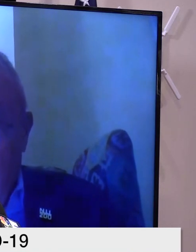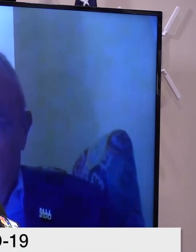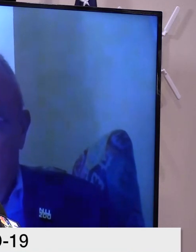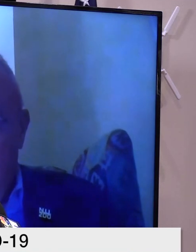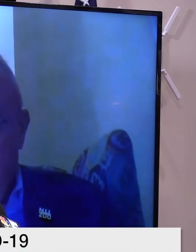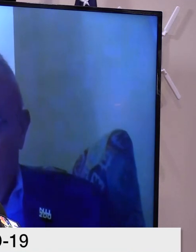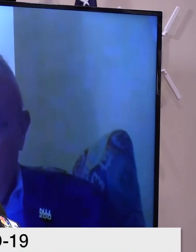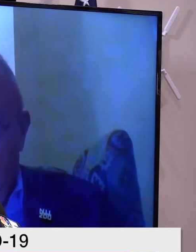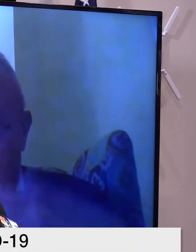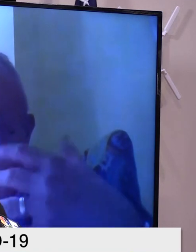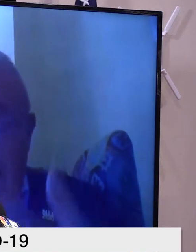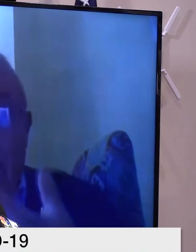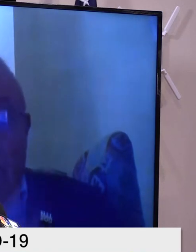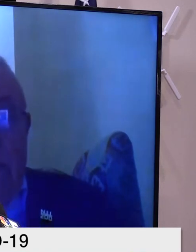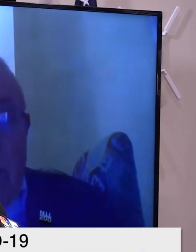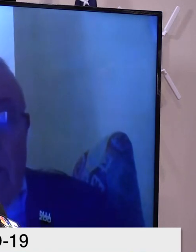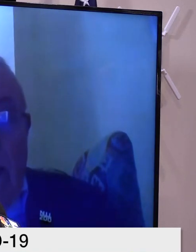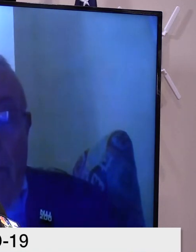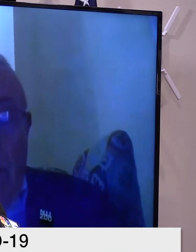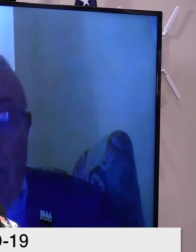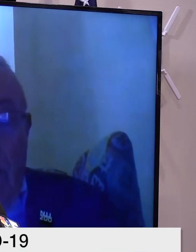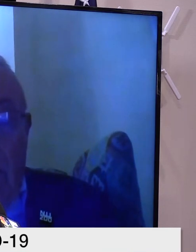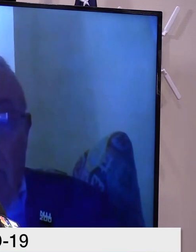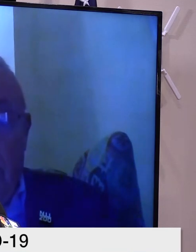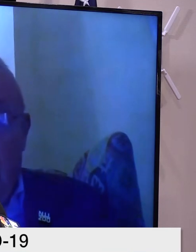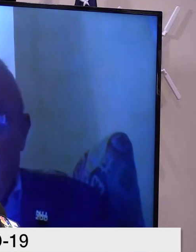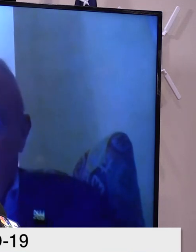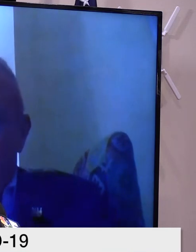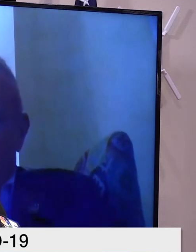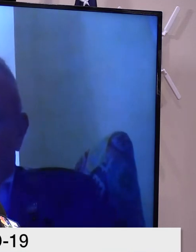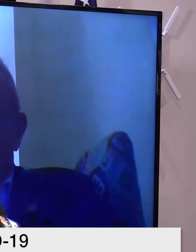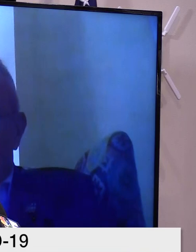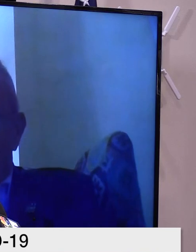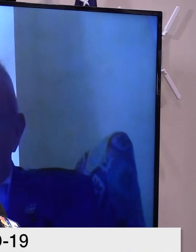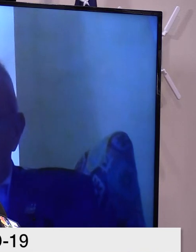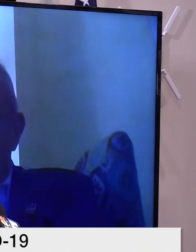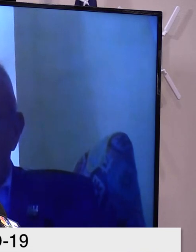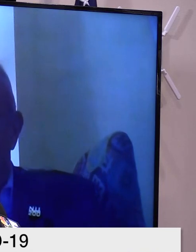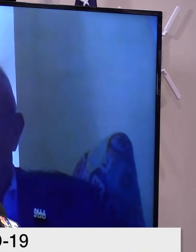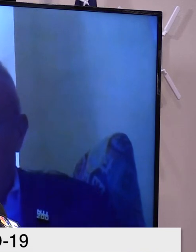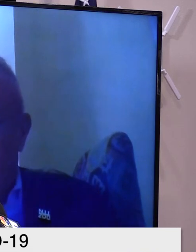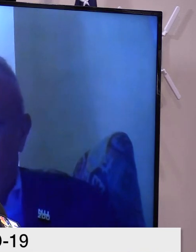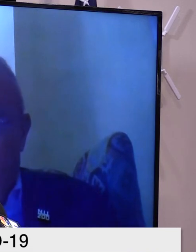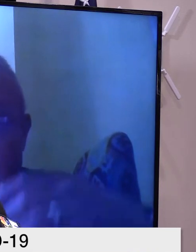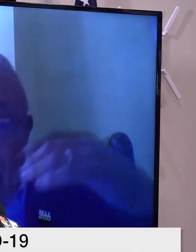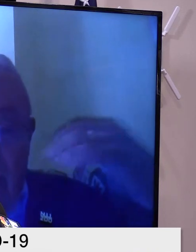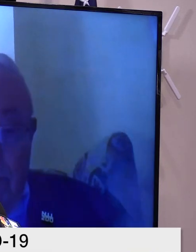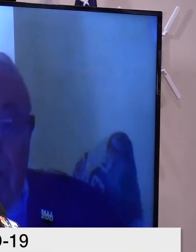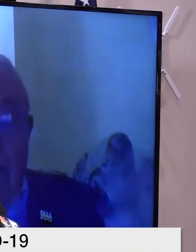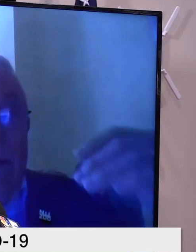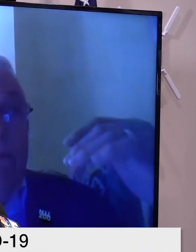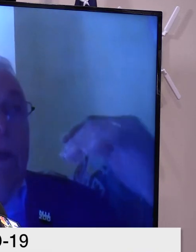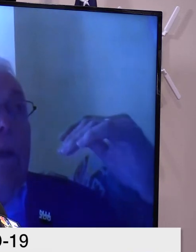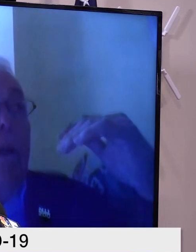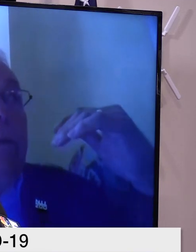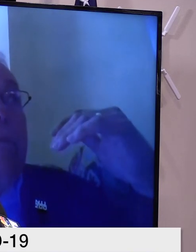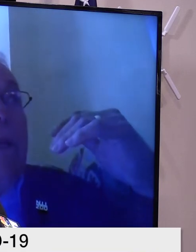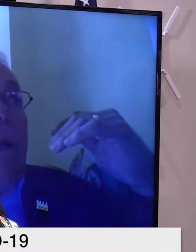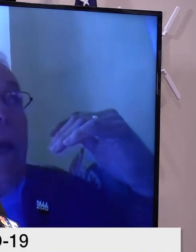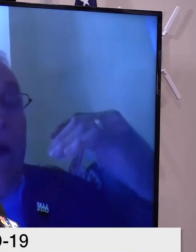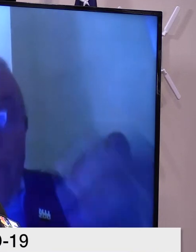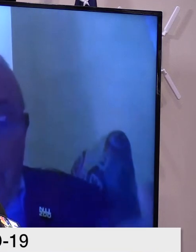So those are, those are the kind of things that are on campus. We are entering this phase though of keeping